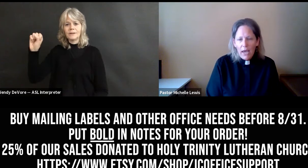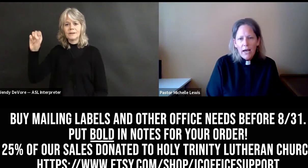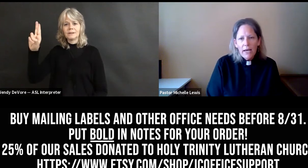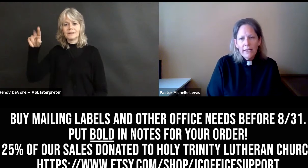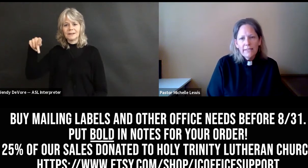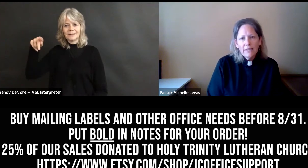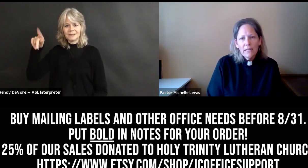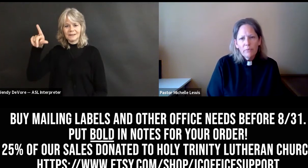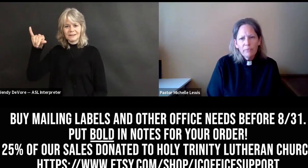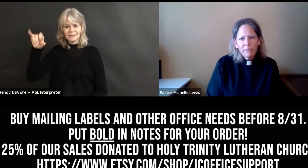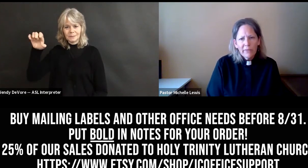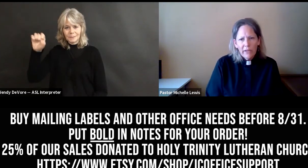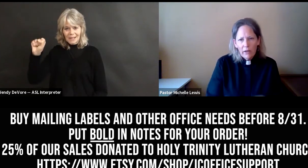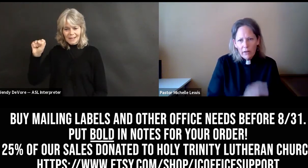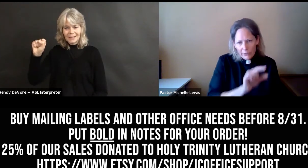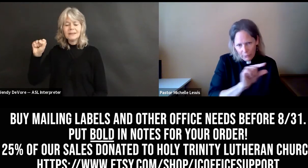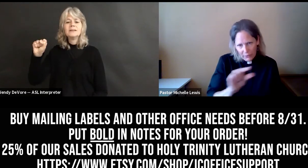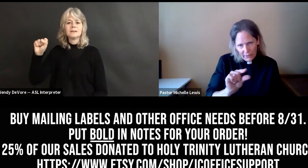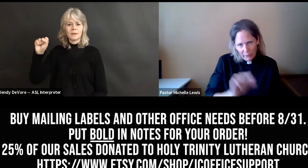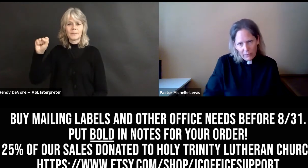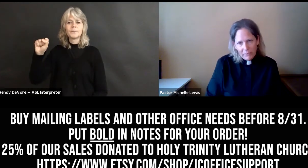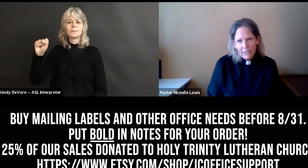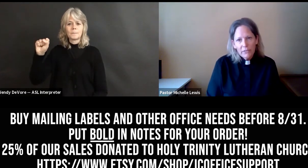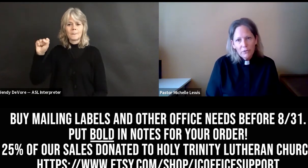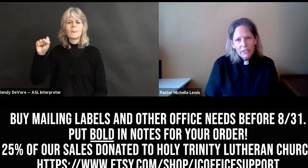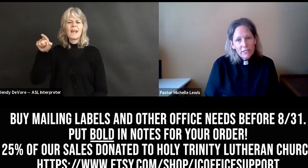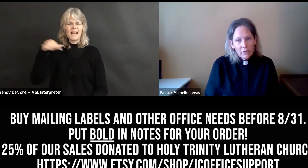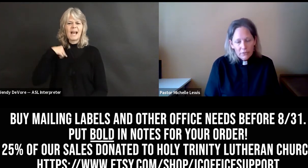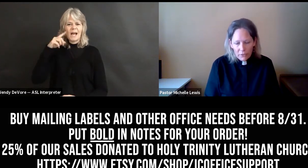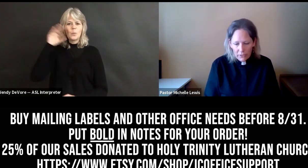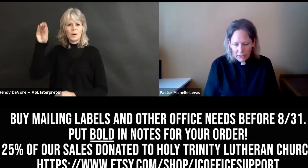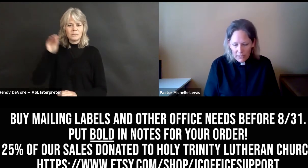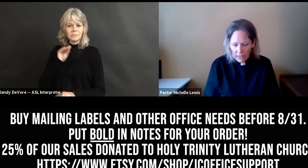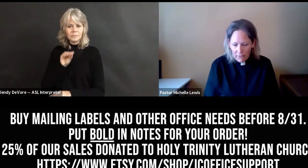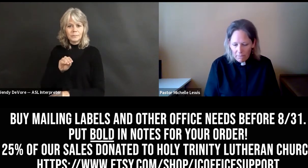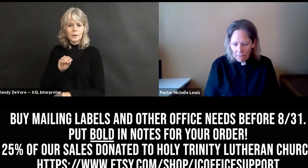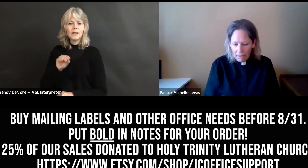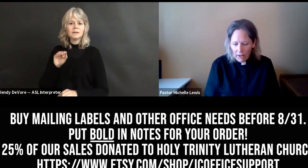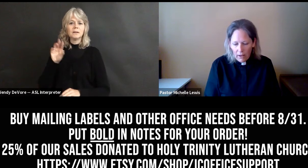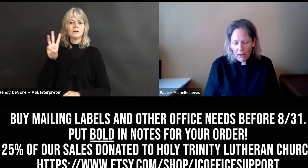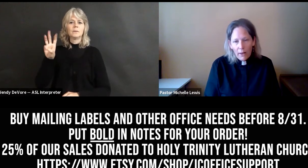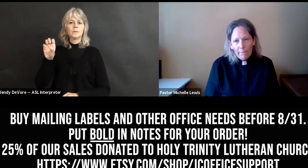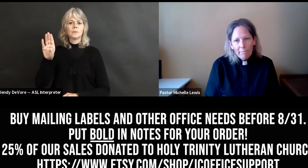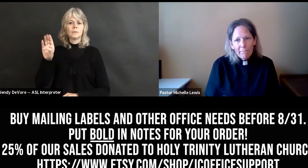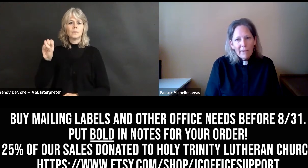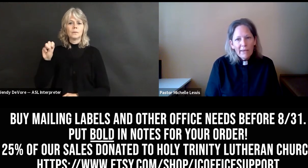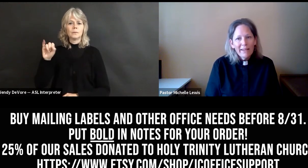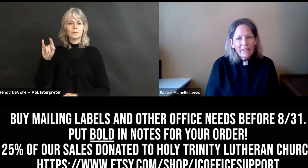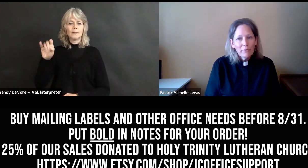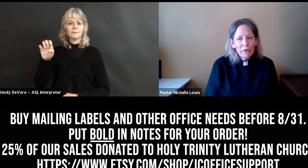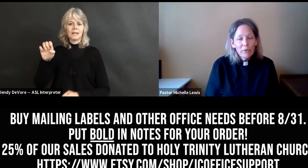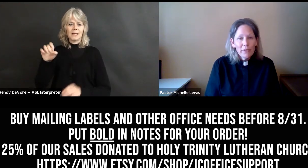And I'll also put the website address here so you can see it. And let you know that